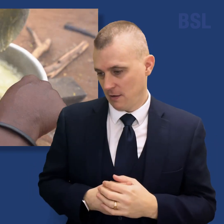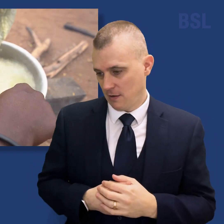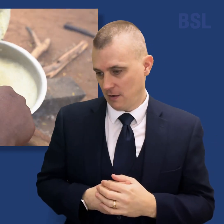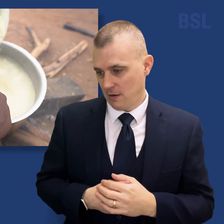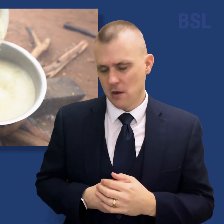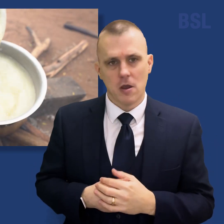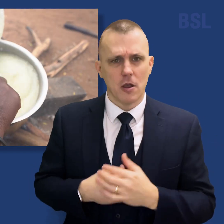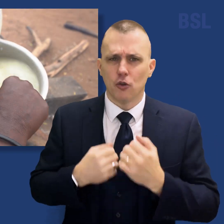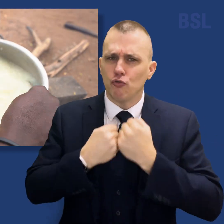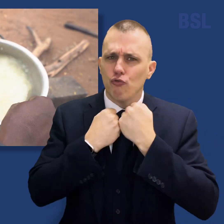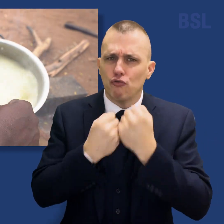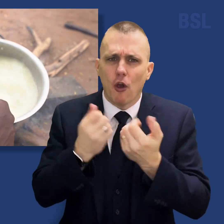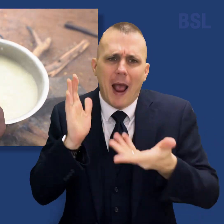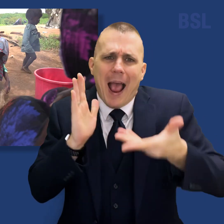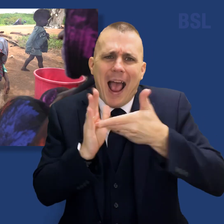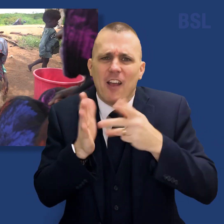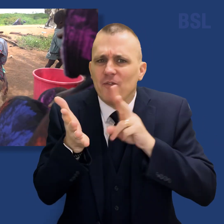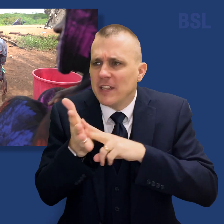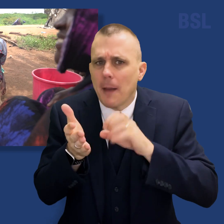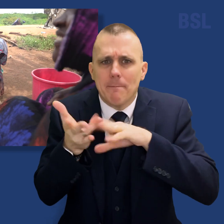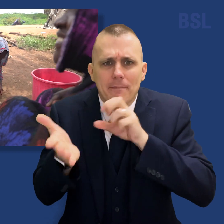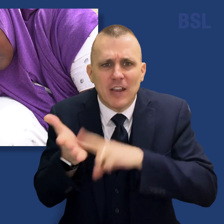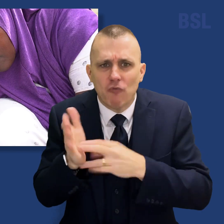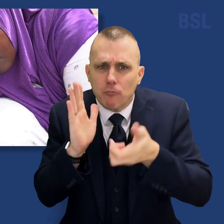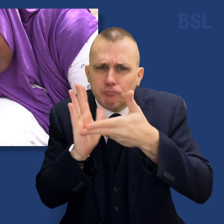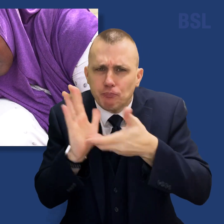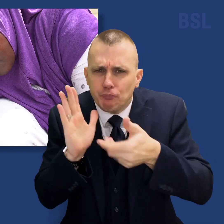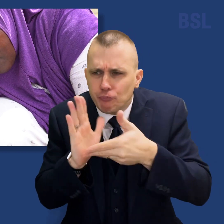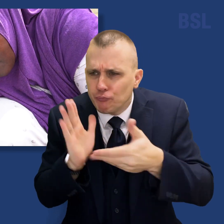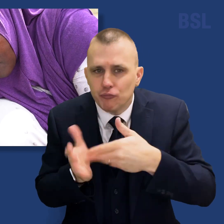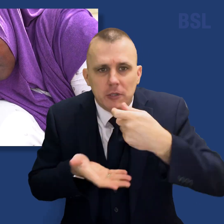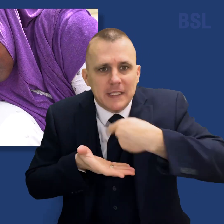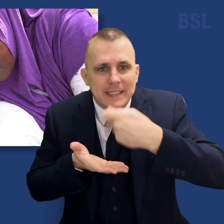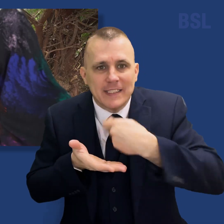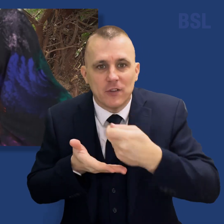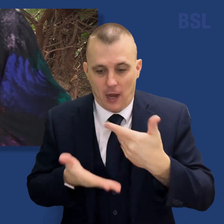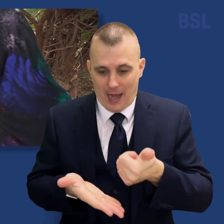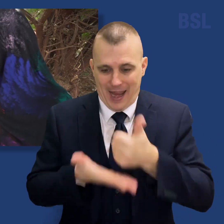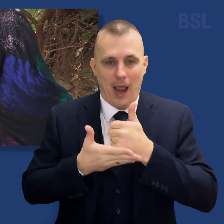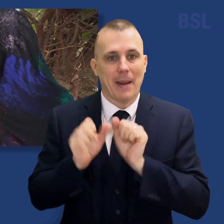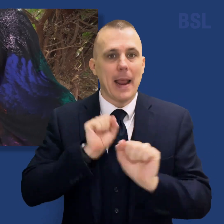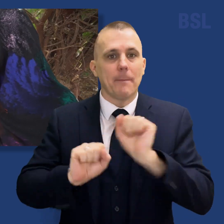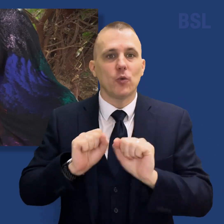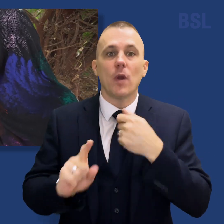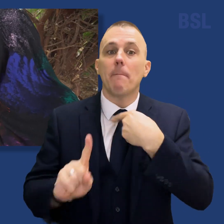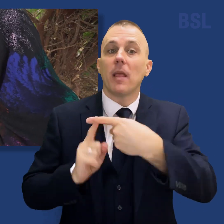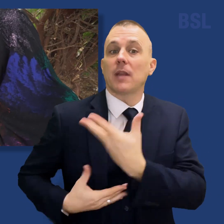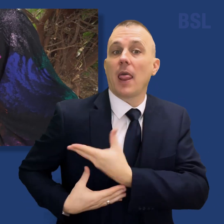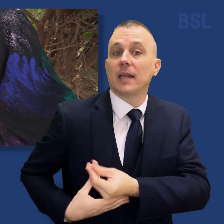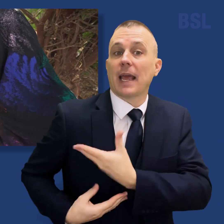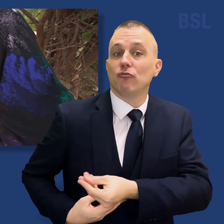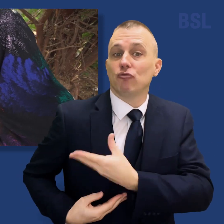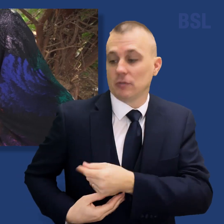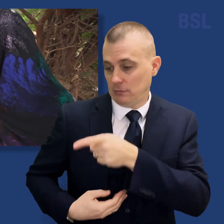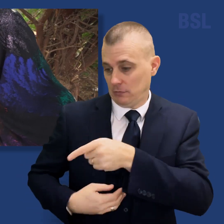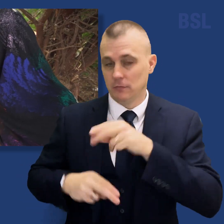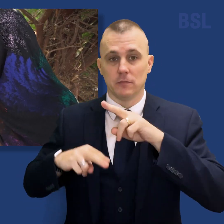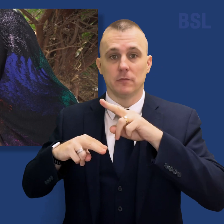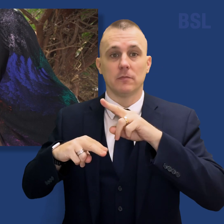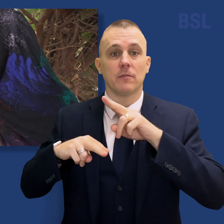It's a highly fortified blended cereal designed to help the immune system and lactation. Fatima has given